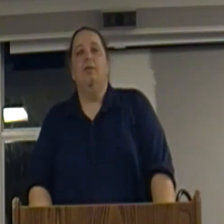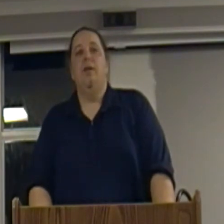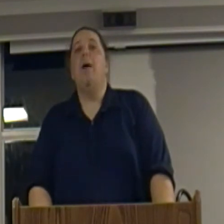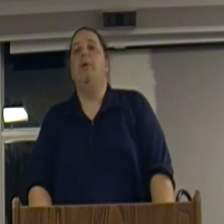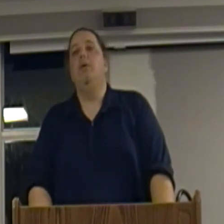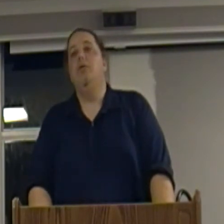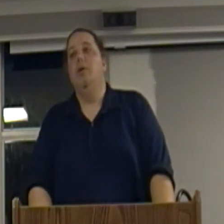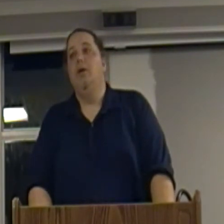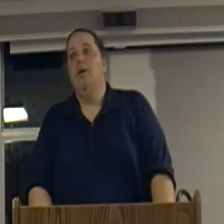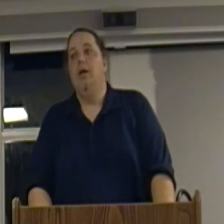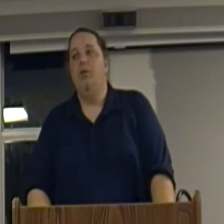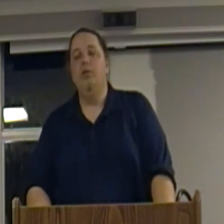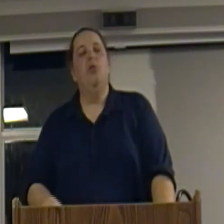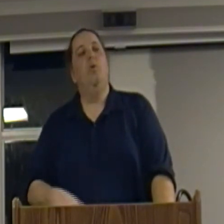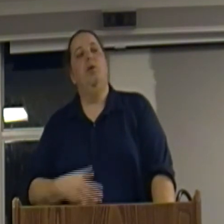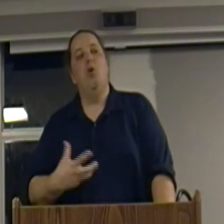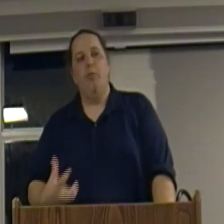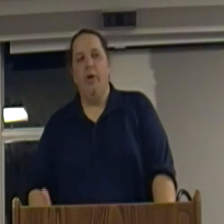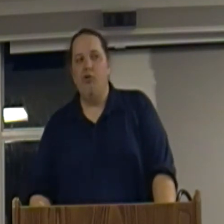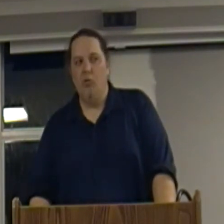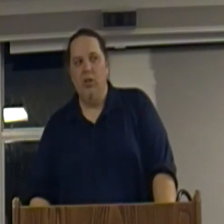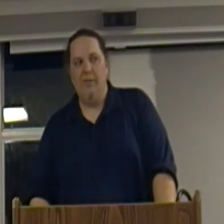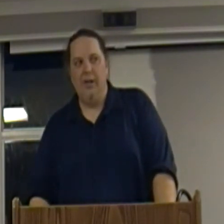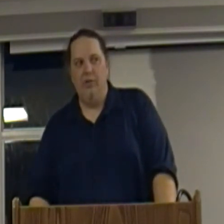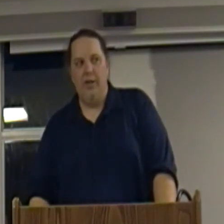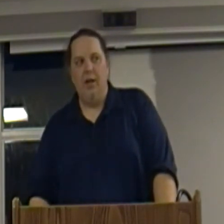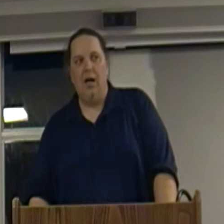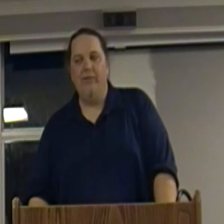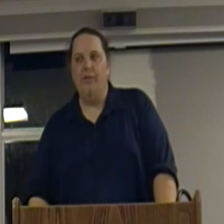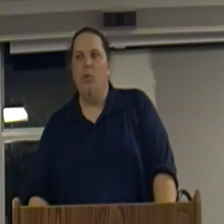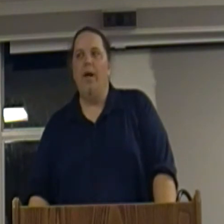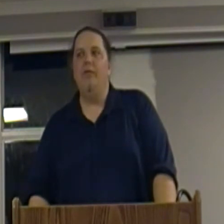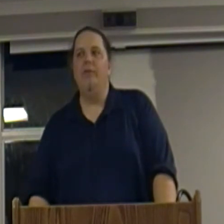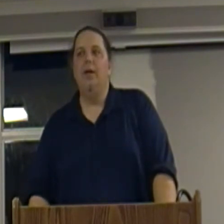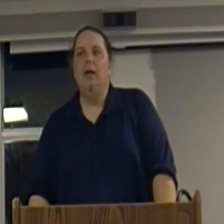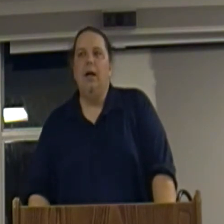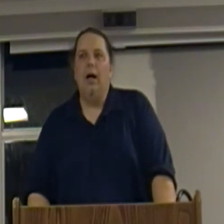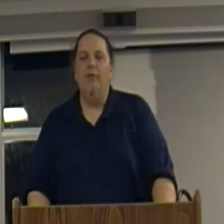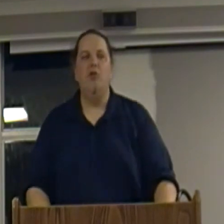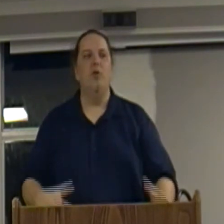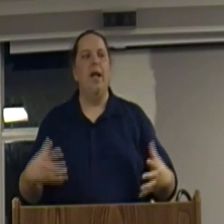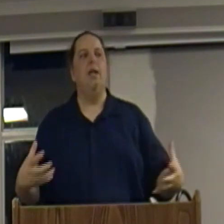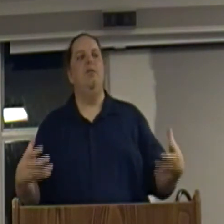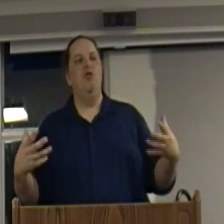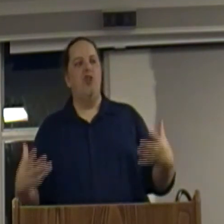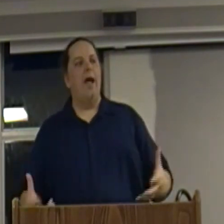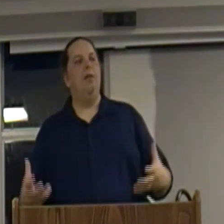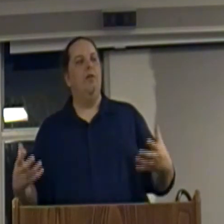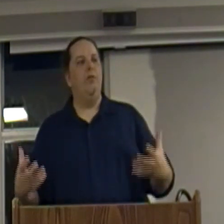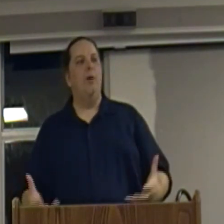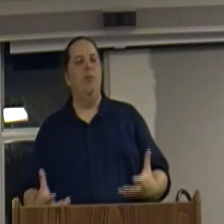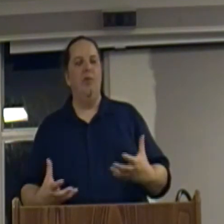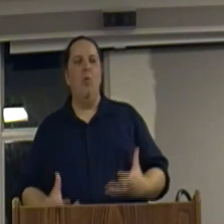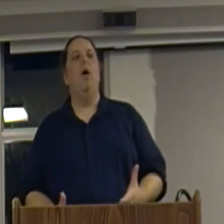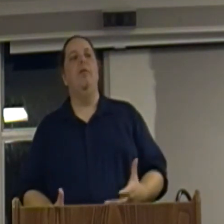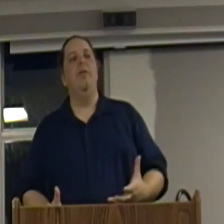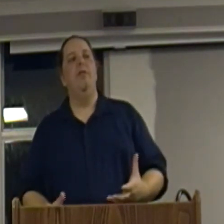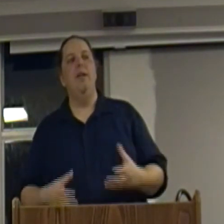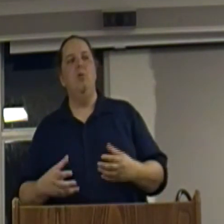capitalist. And so this is when the corporation really begins to take off. It's a way of creating the giant sums of wealth that